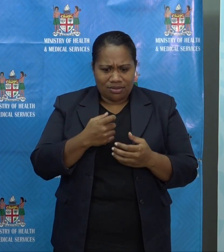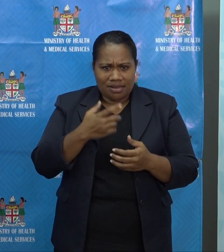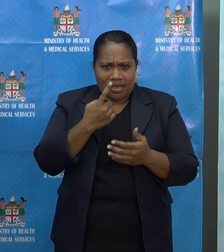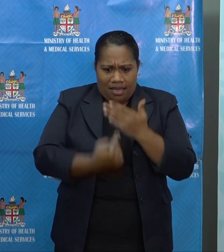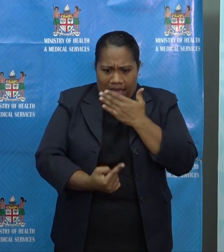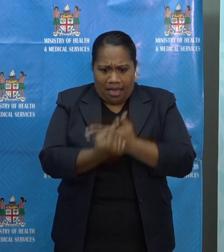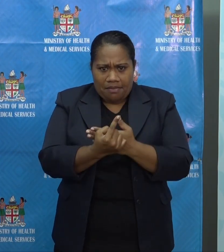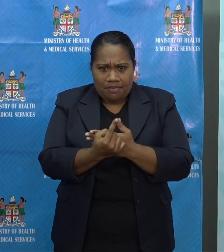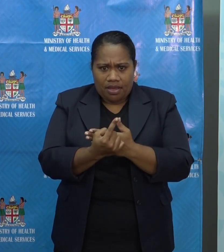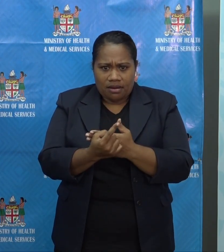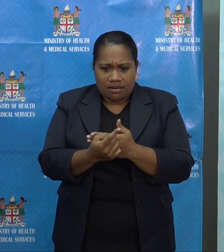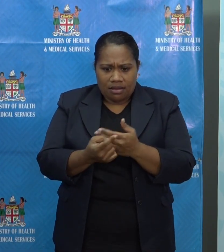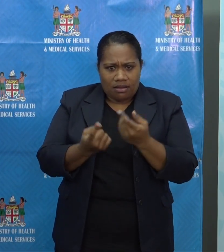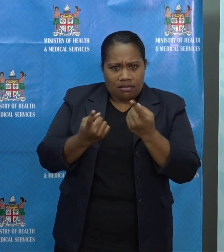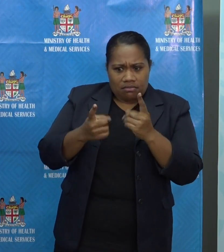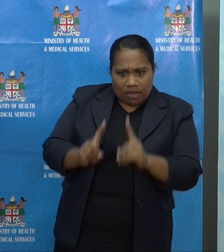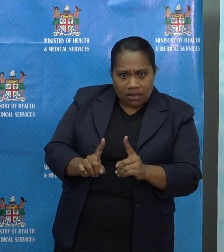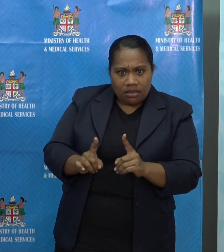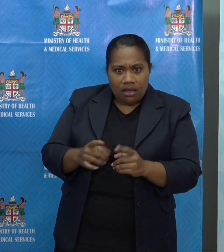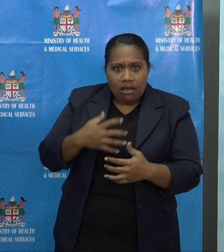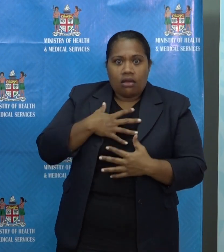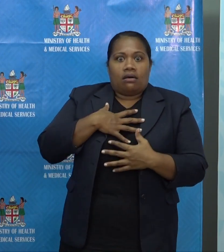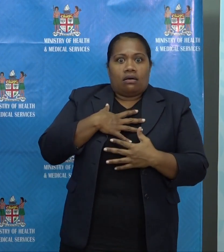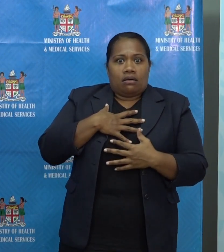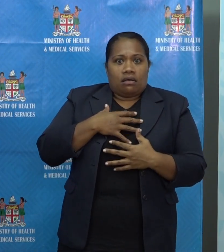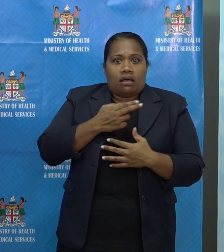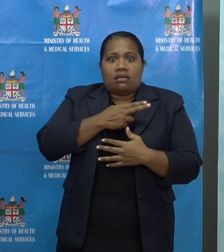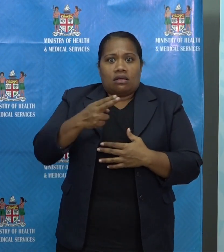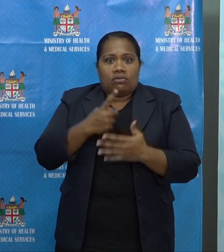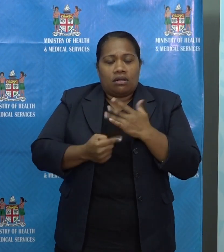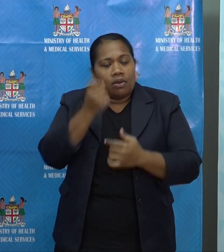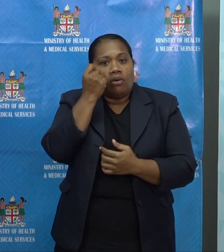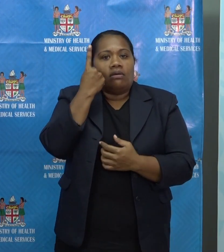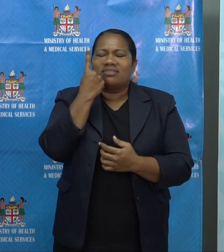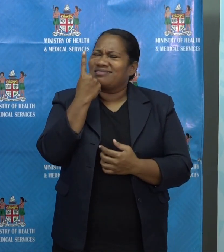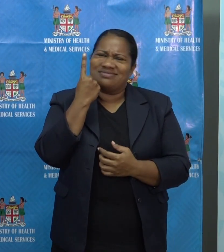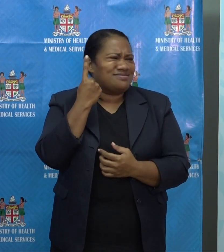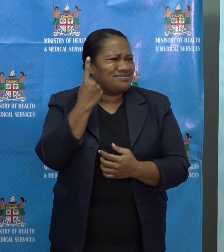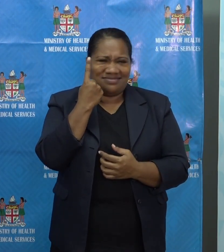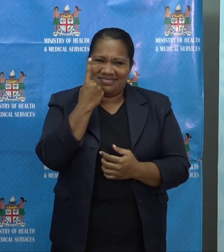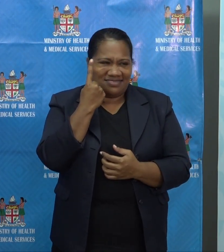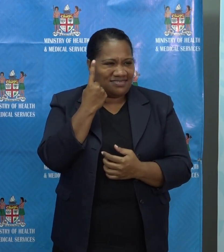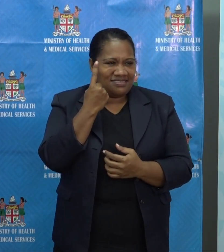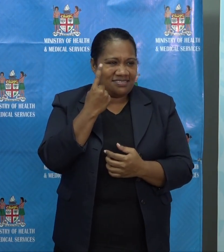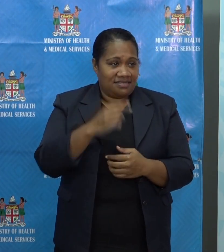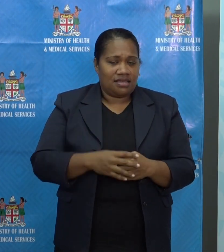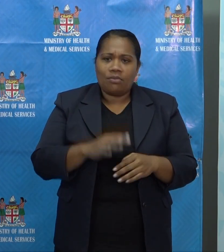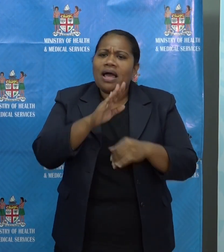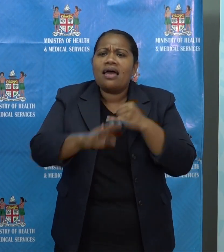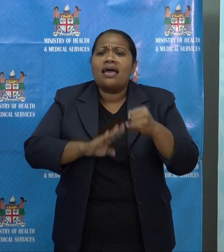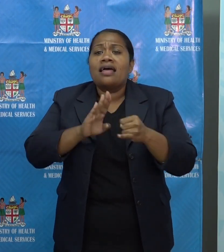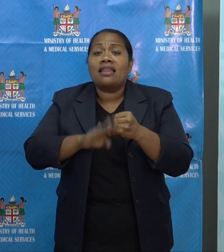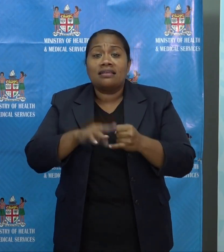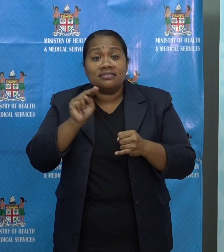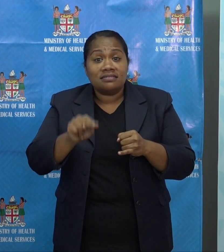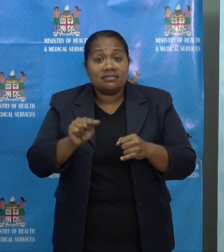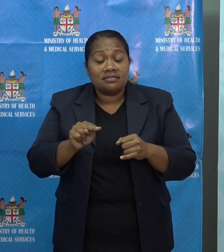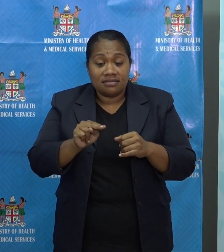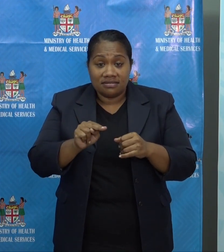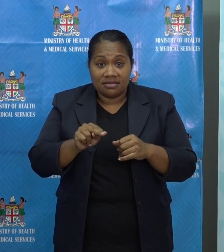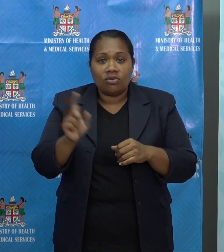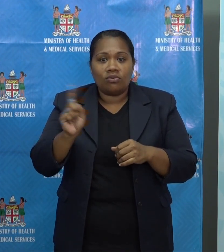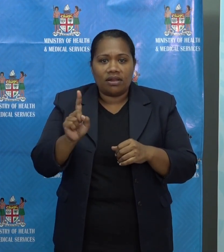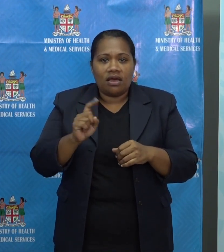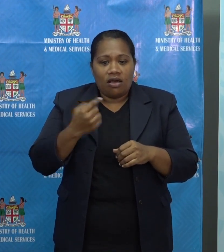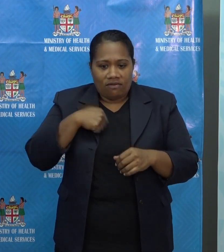It's enough that we can see the tragedy unfolding in the world. The last thing we need is for us to have the tragedy in our